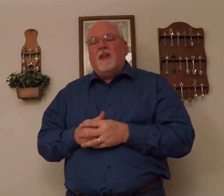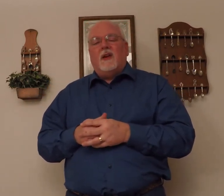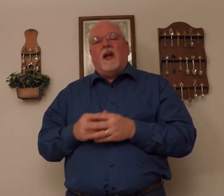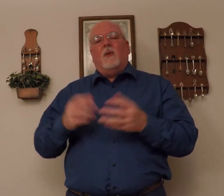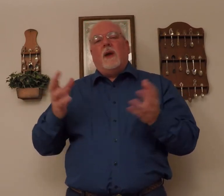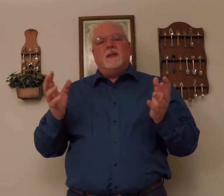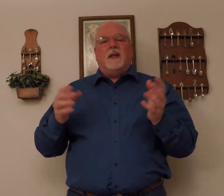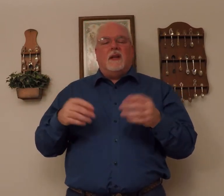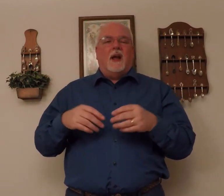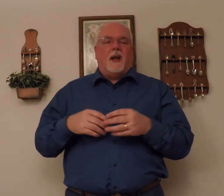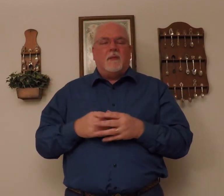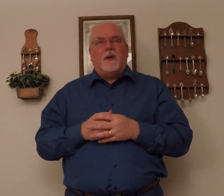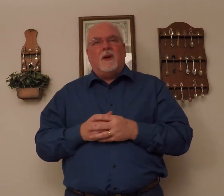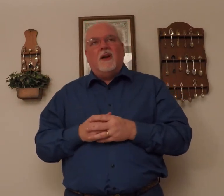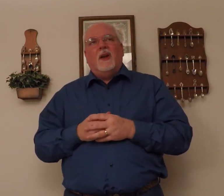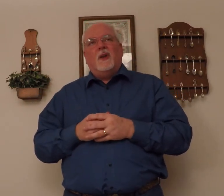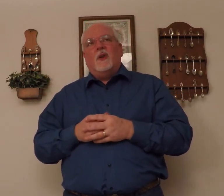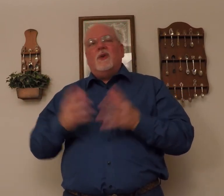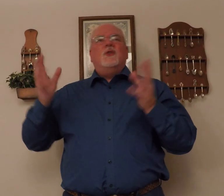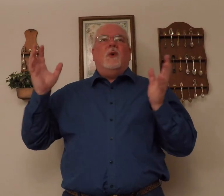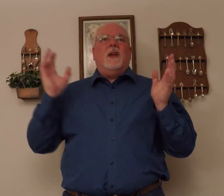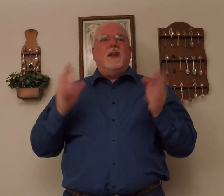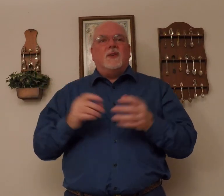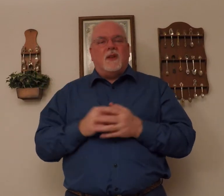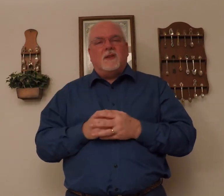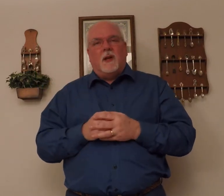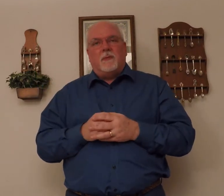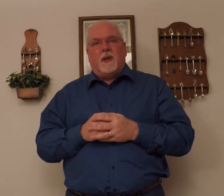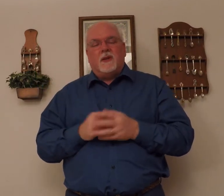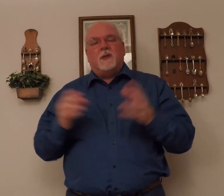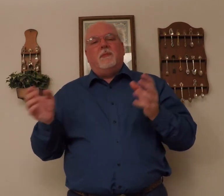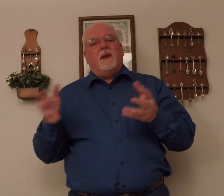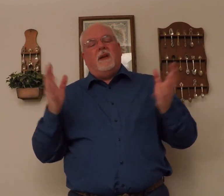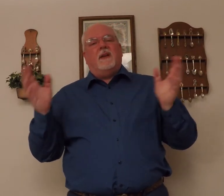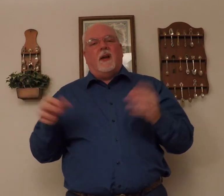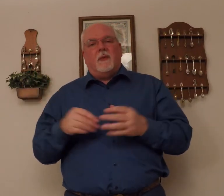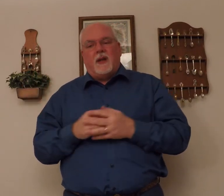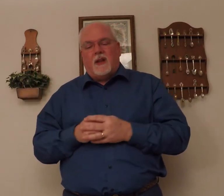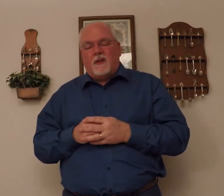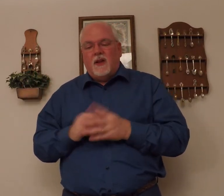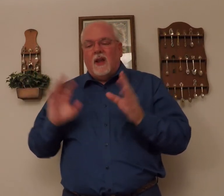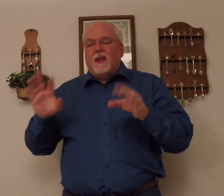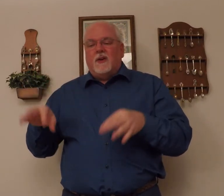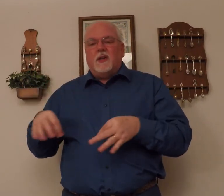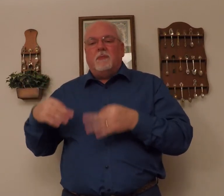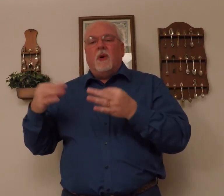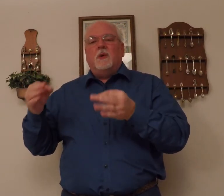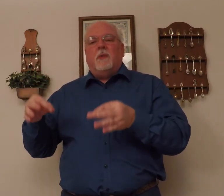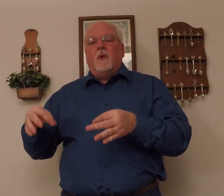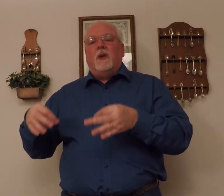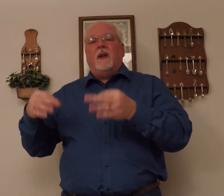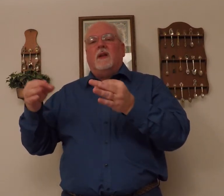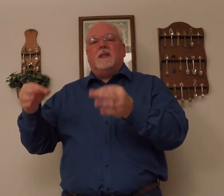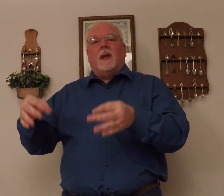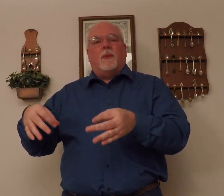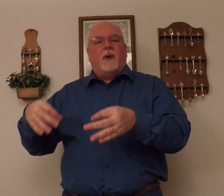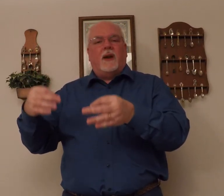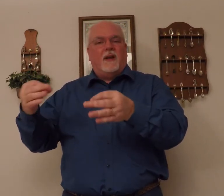they're kind of wasting time. They're, they're enjoying each other's something. They're spending time together. They're just postponing and separating,